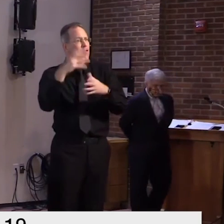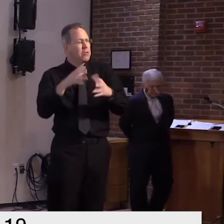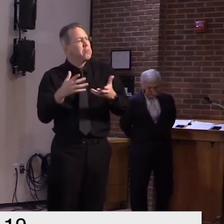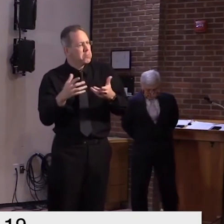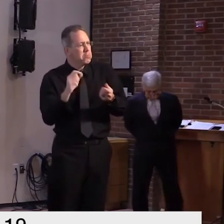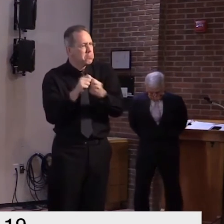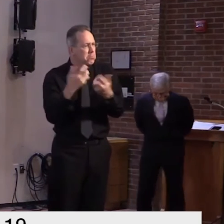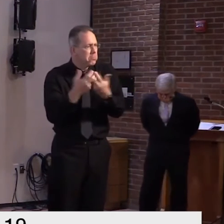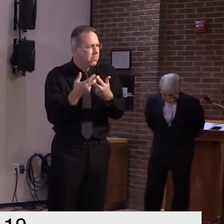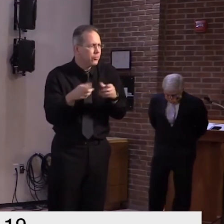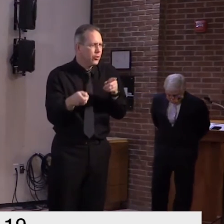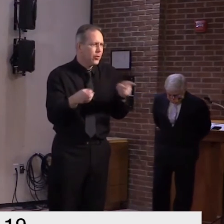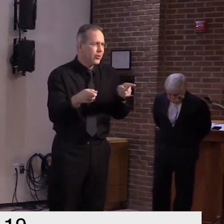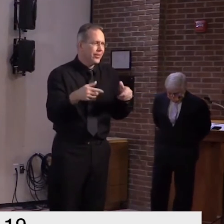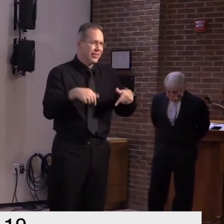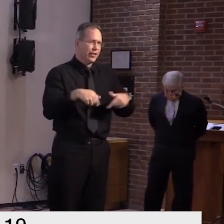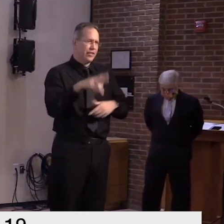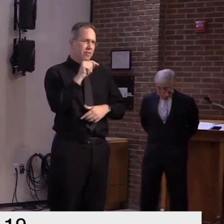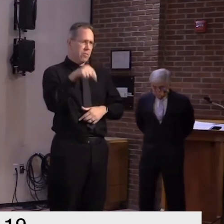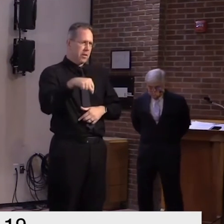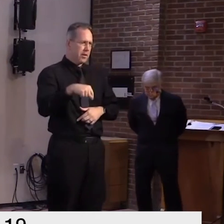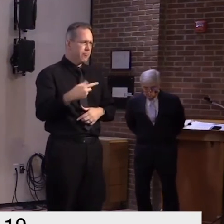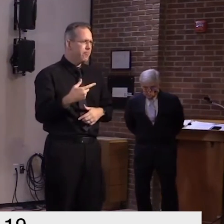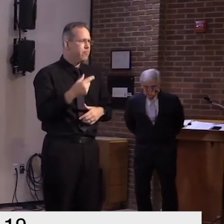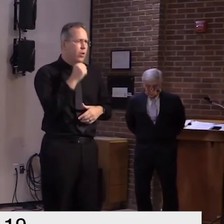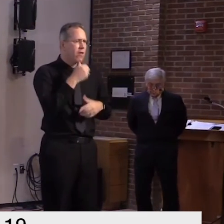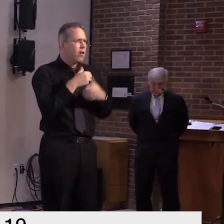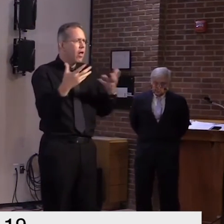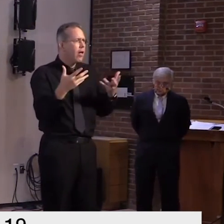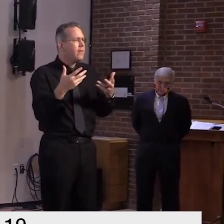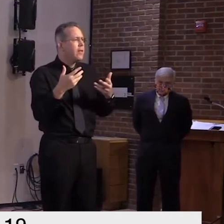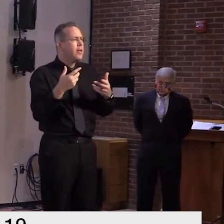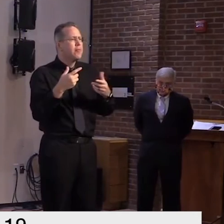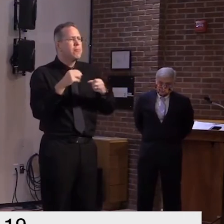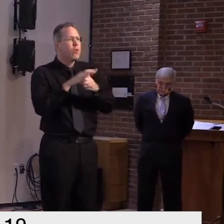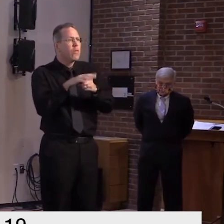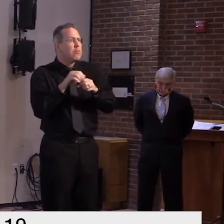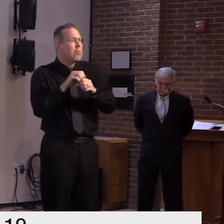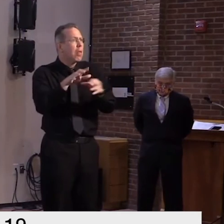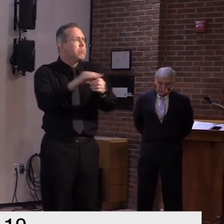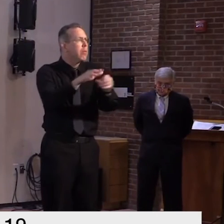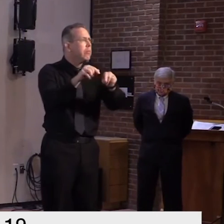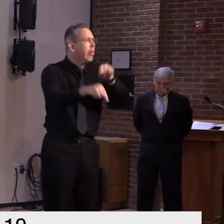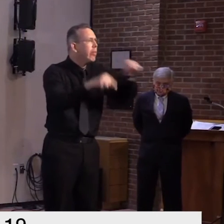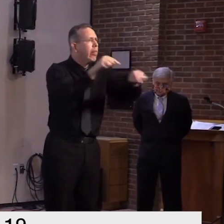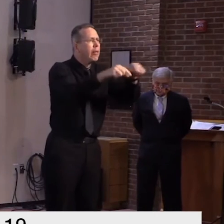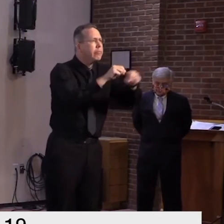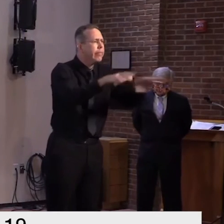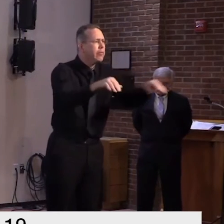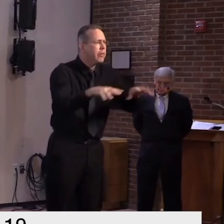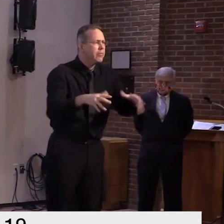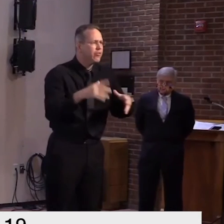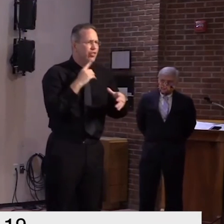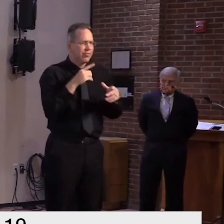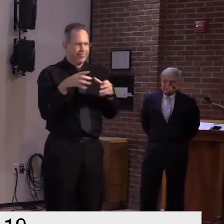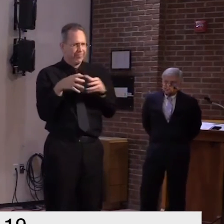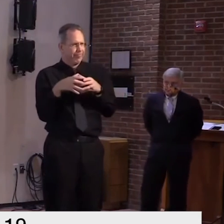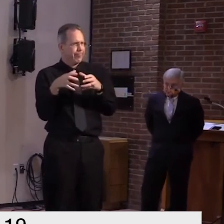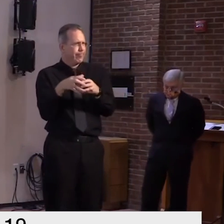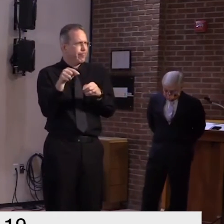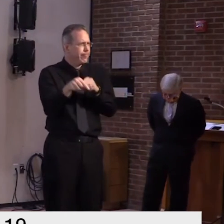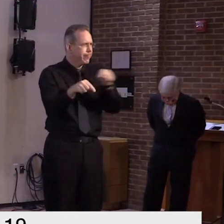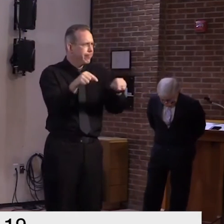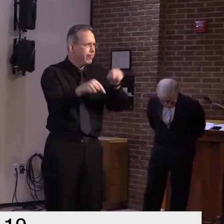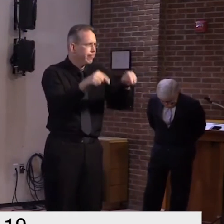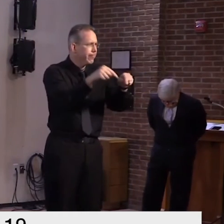bit skewed because they're selected there's a selection bias because they're people who are donating